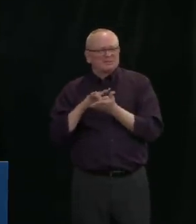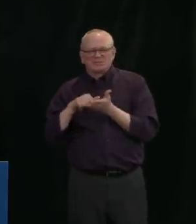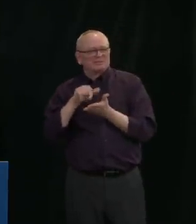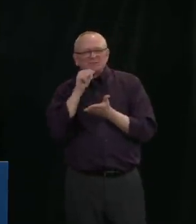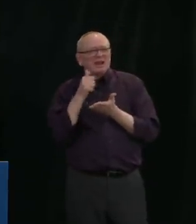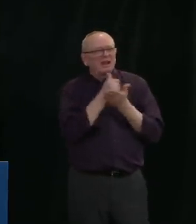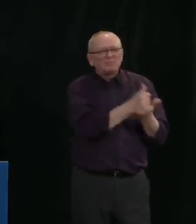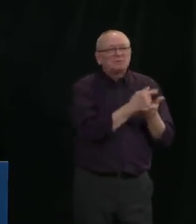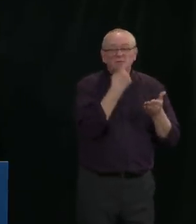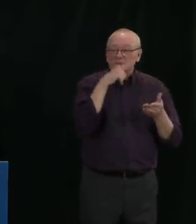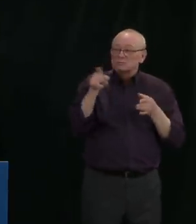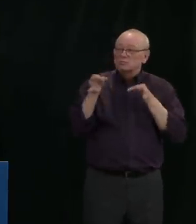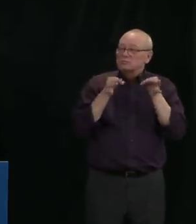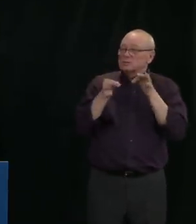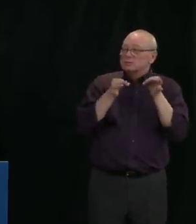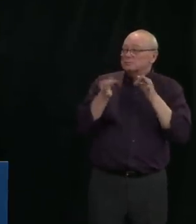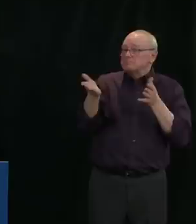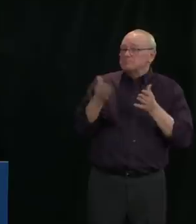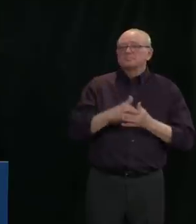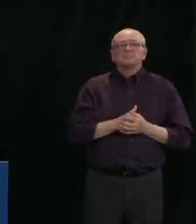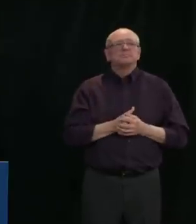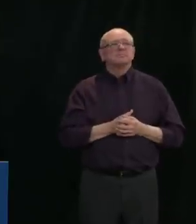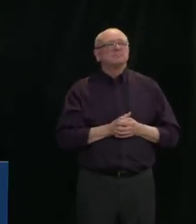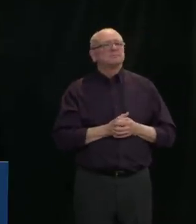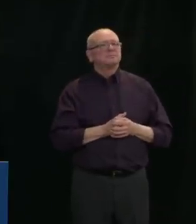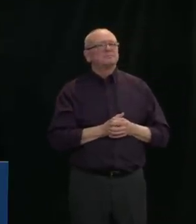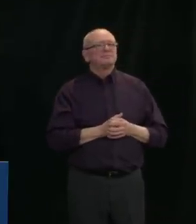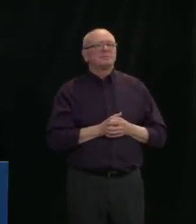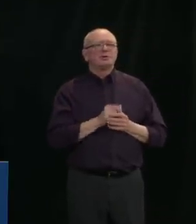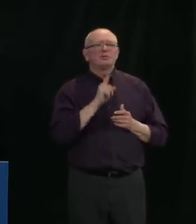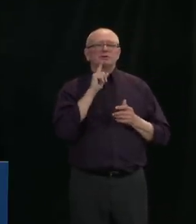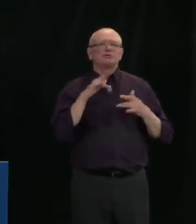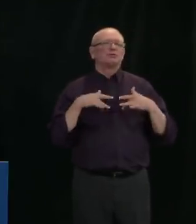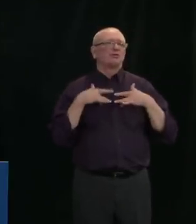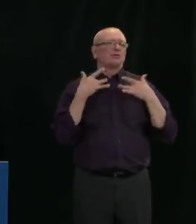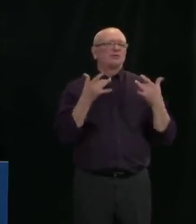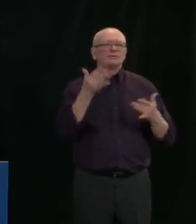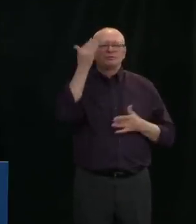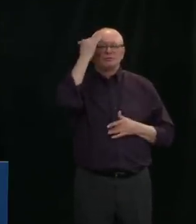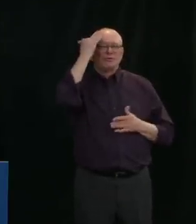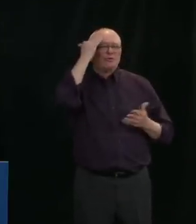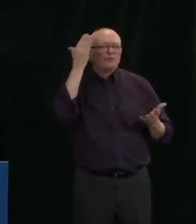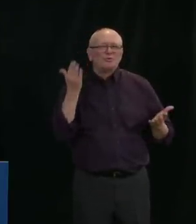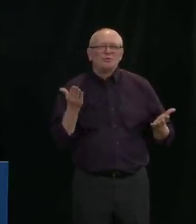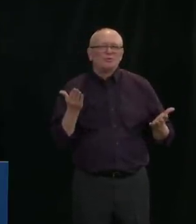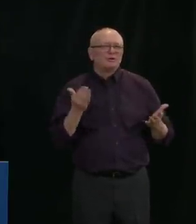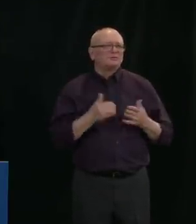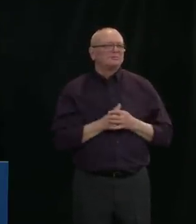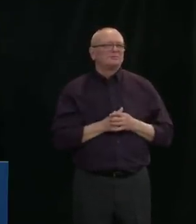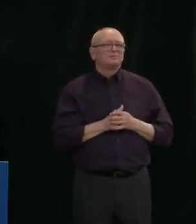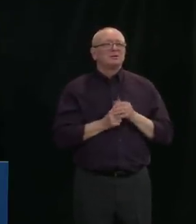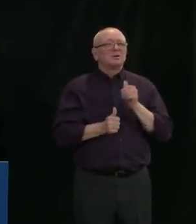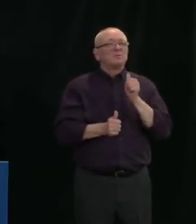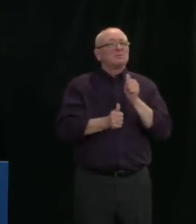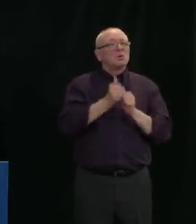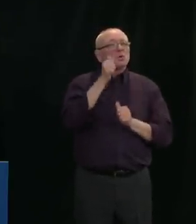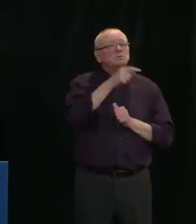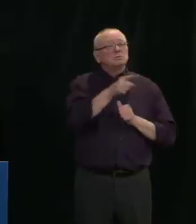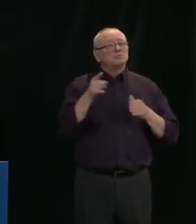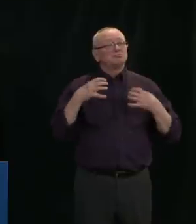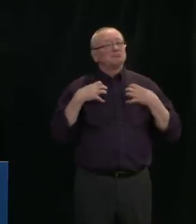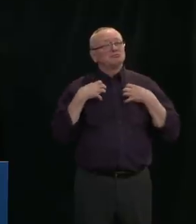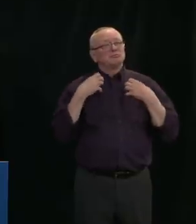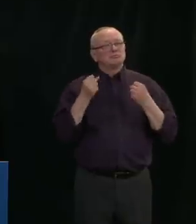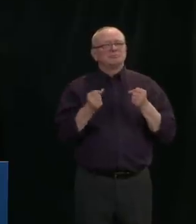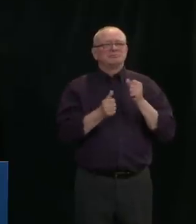early to tell. The majority of those recovered cases are those who were at home who had a mild illness and recovered